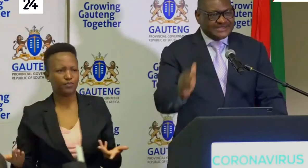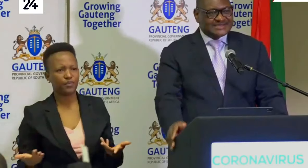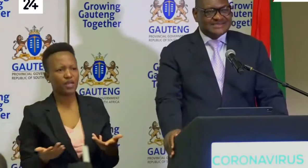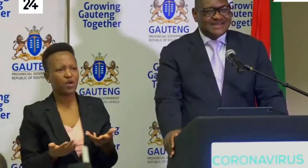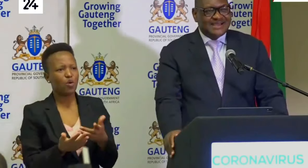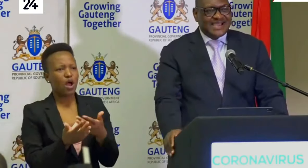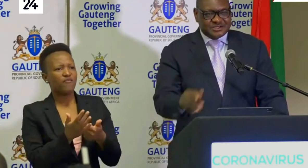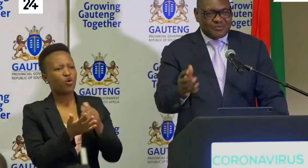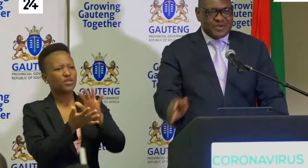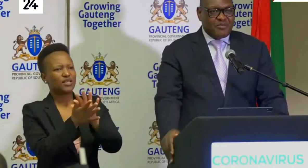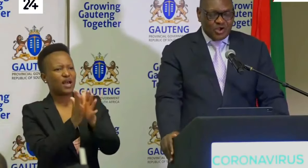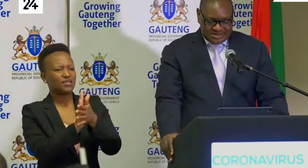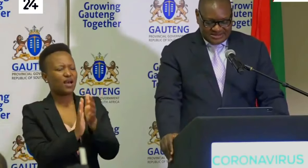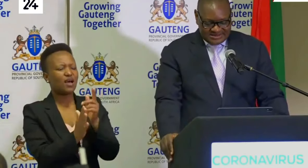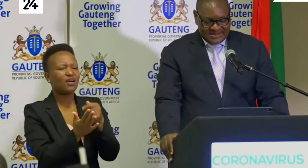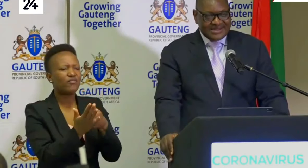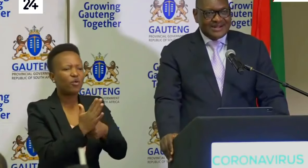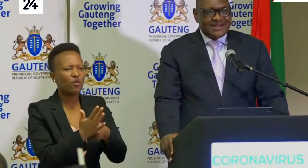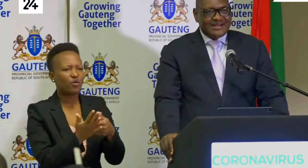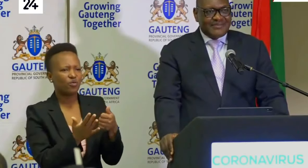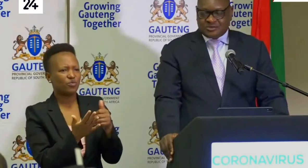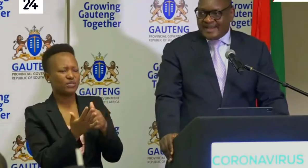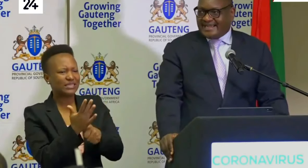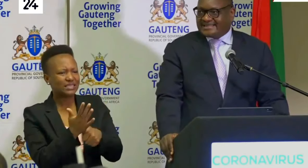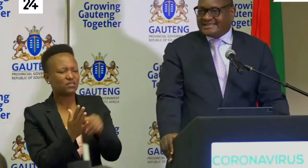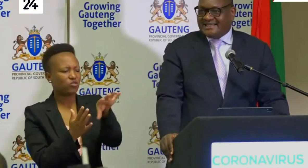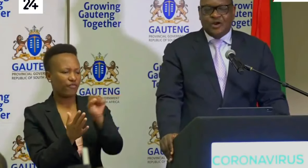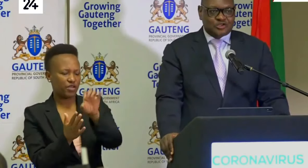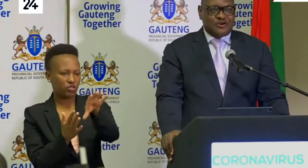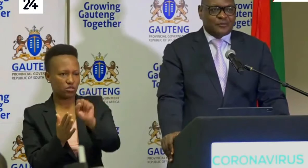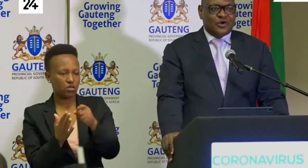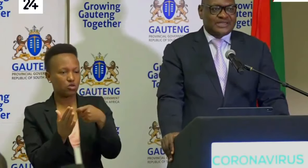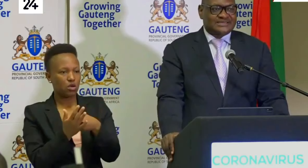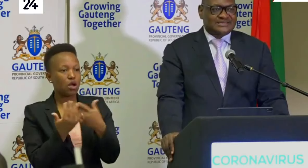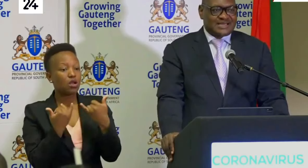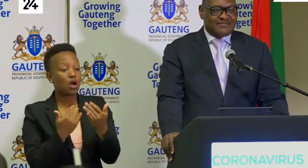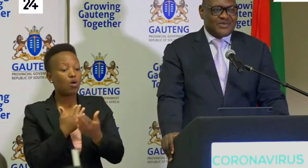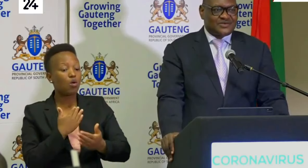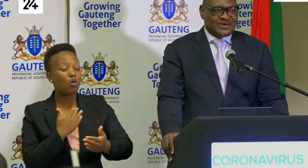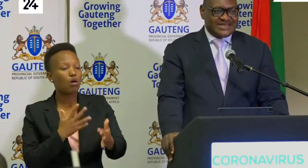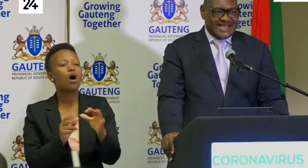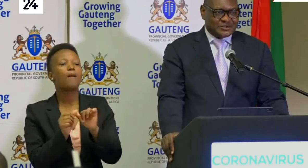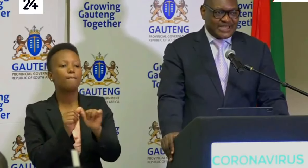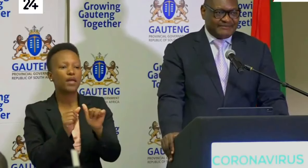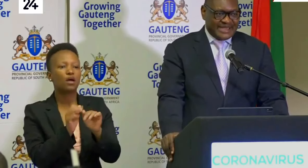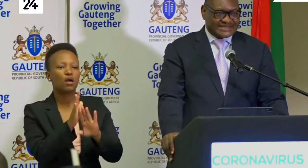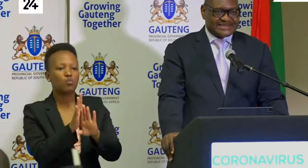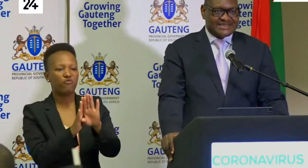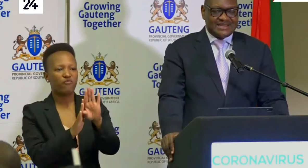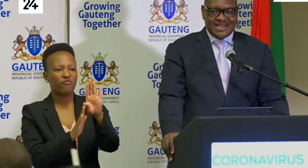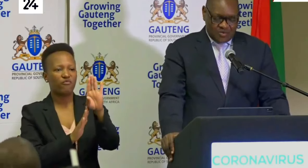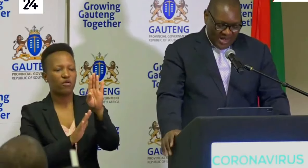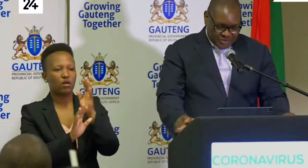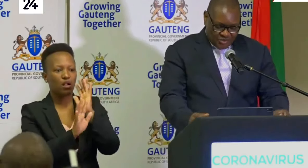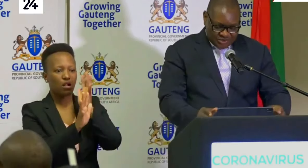points and shopping malls, but we can see a lot of progress at the moment on a day-to-day basis